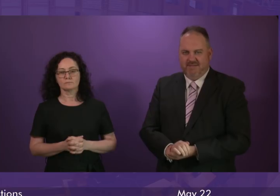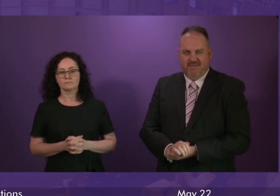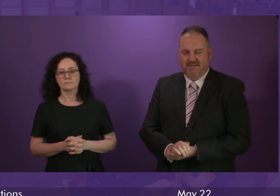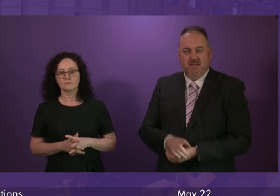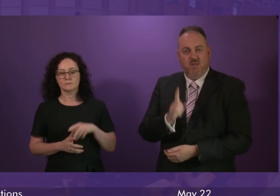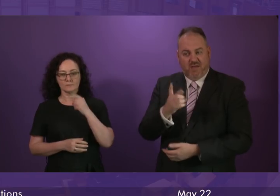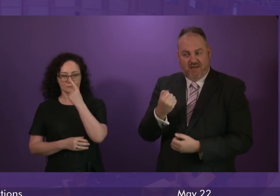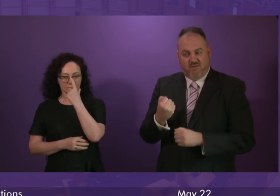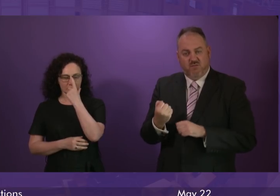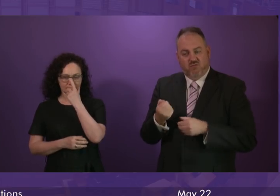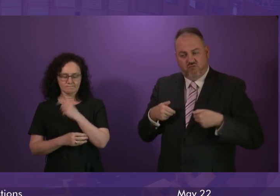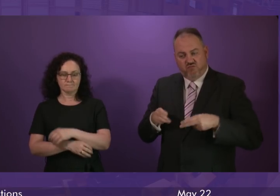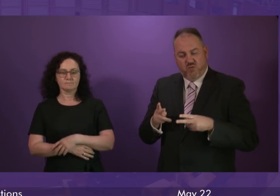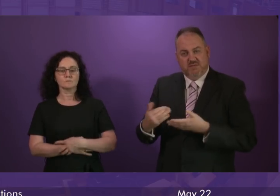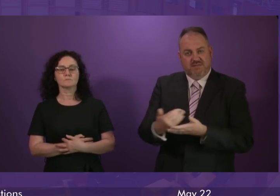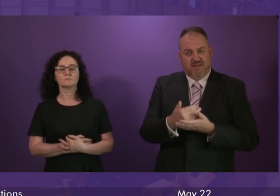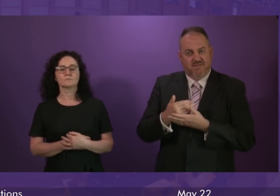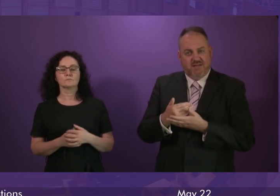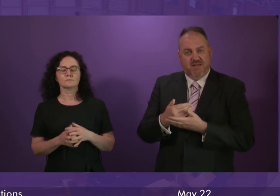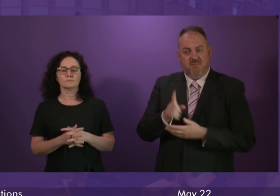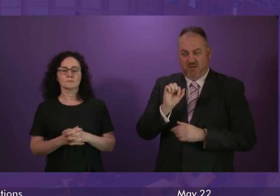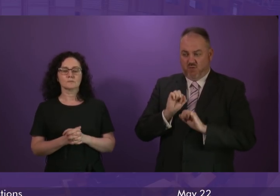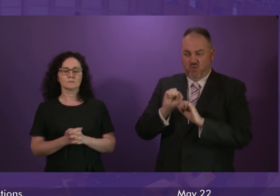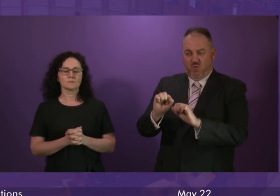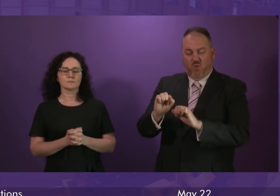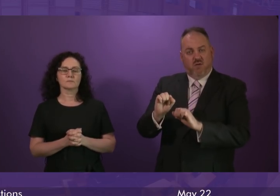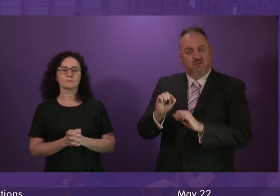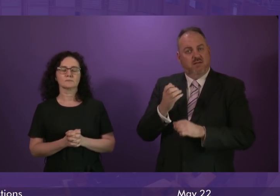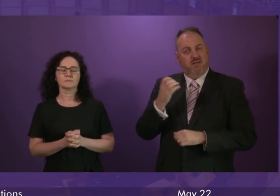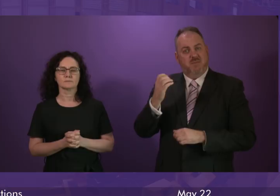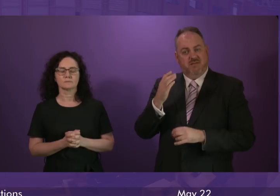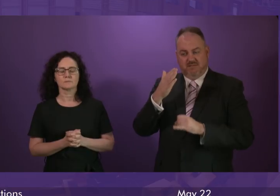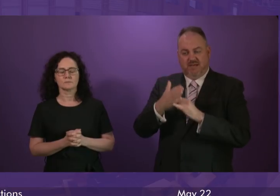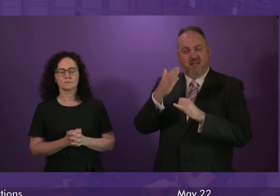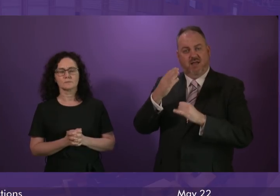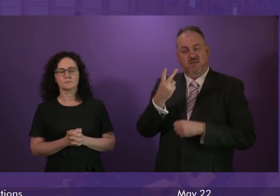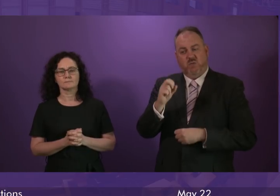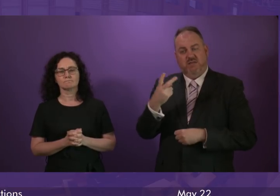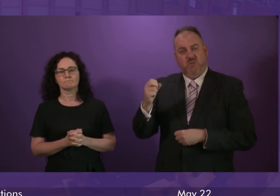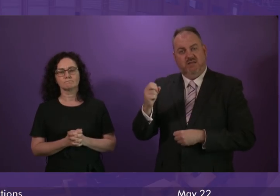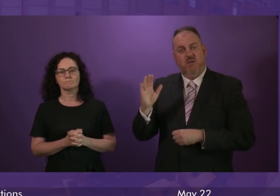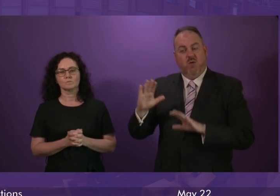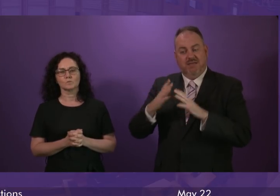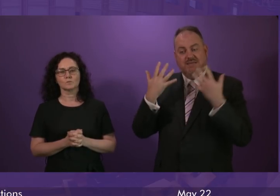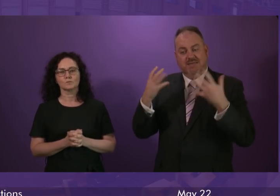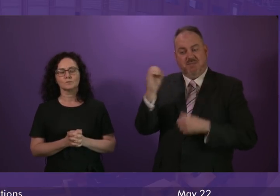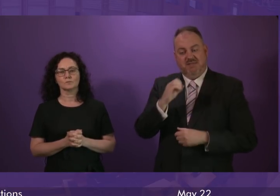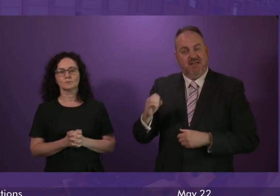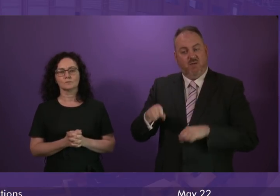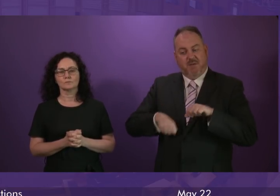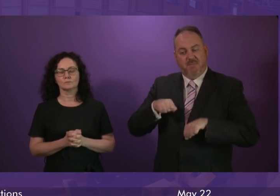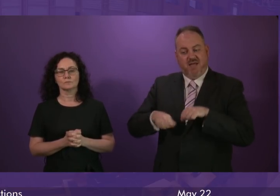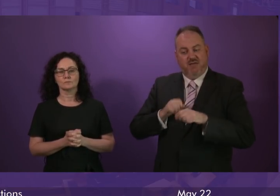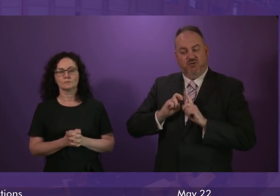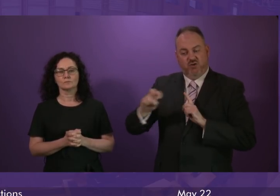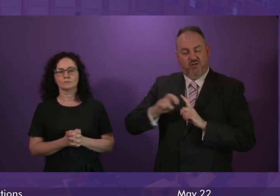about road safety, the Government's own deadline for 10% of journeys by bike by 2020 looks more unachievable